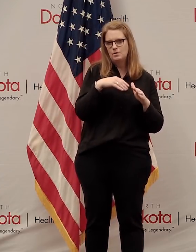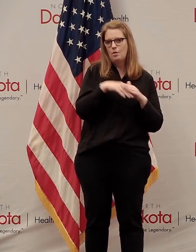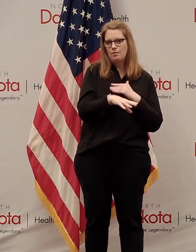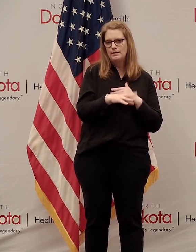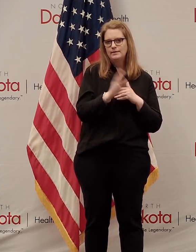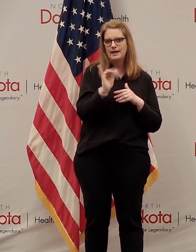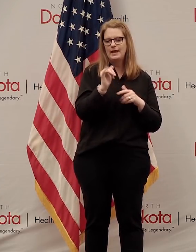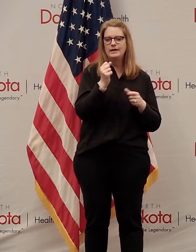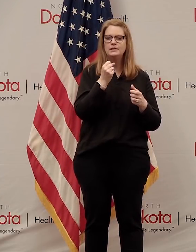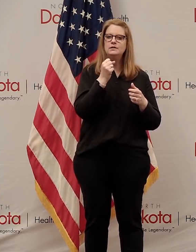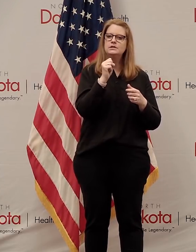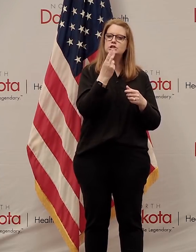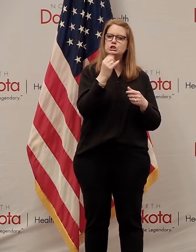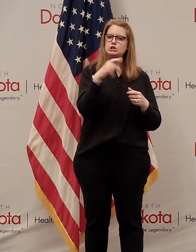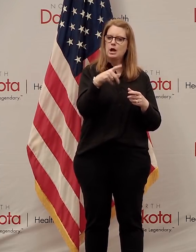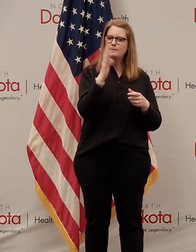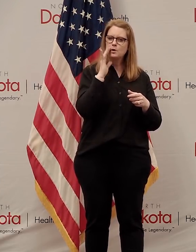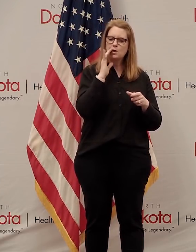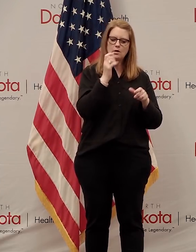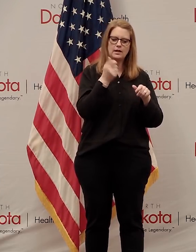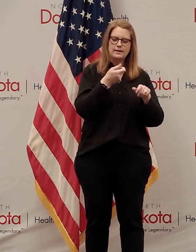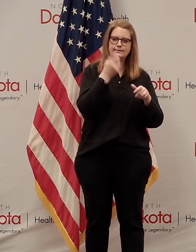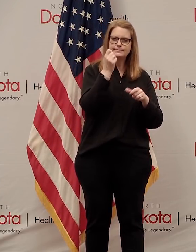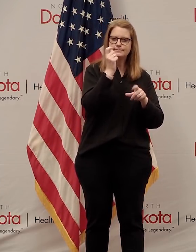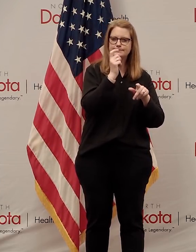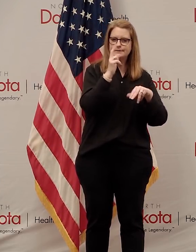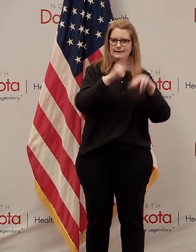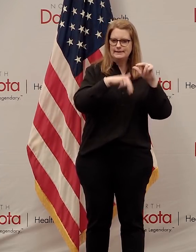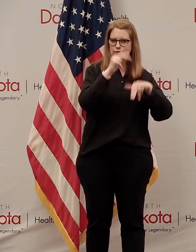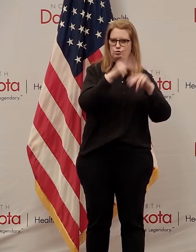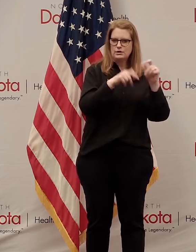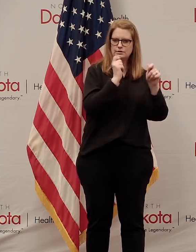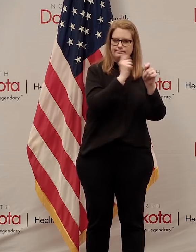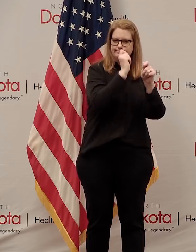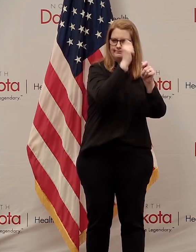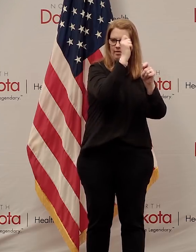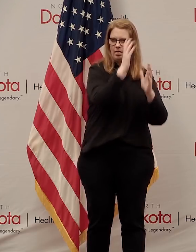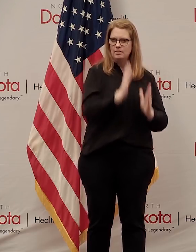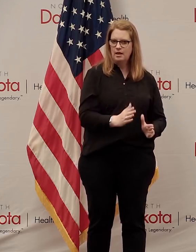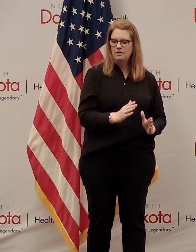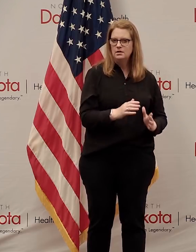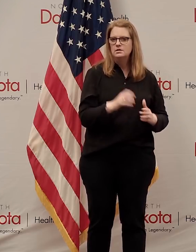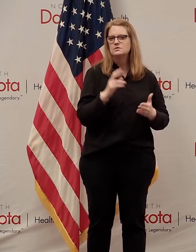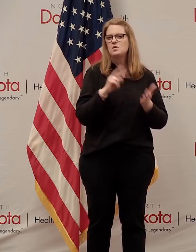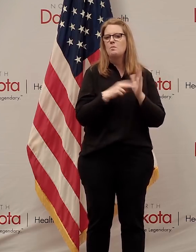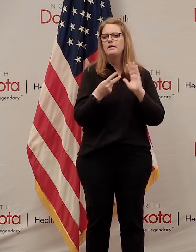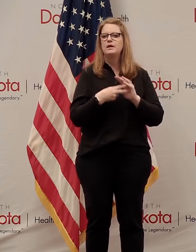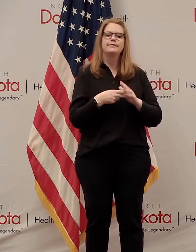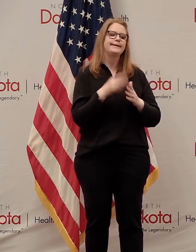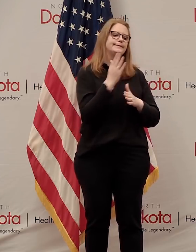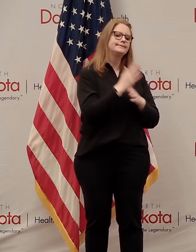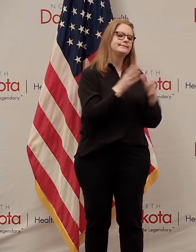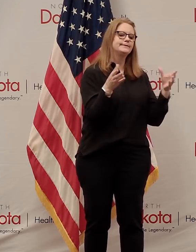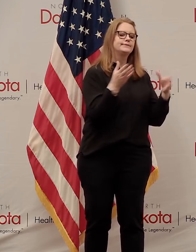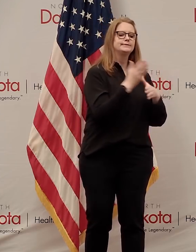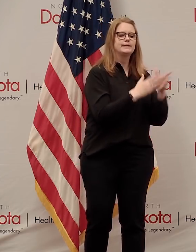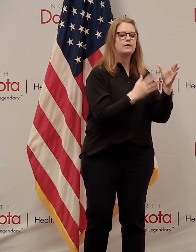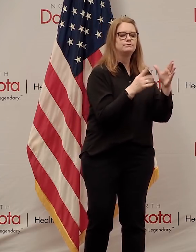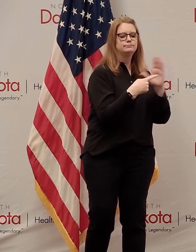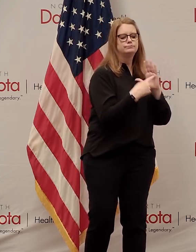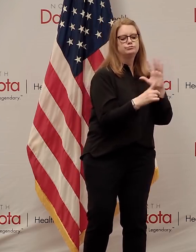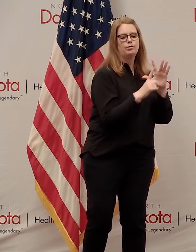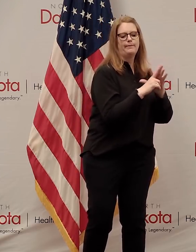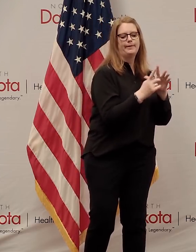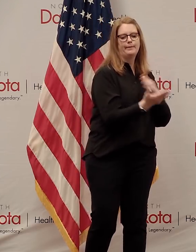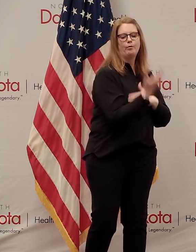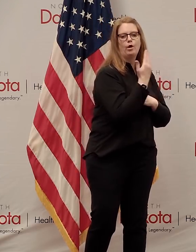example, if they can't complete their projects. But they're going in on different shifts so that there's less density that, you know, do you